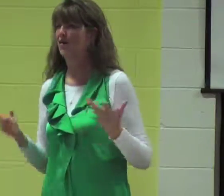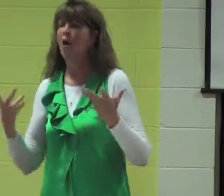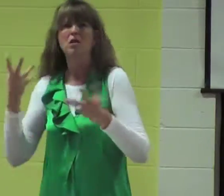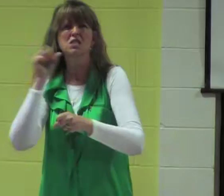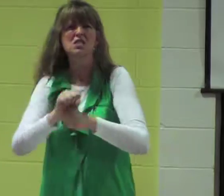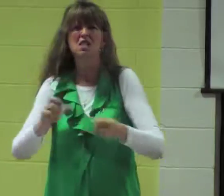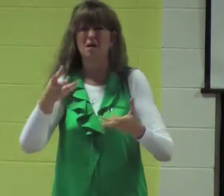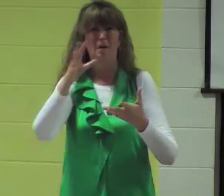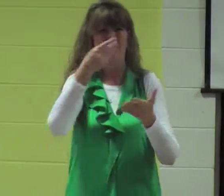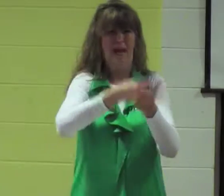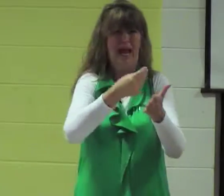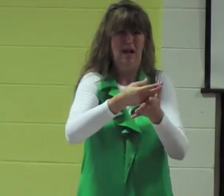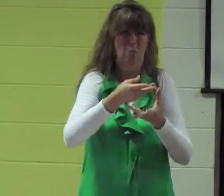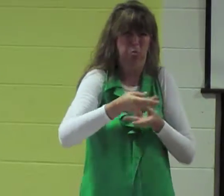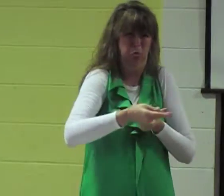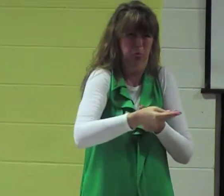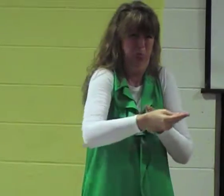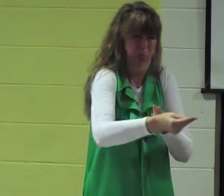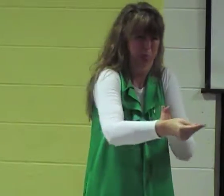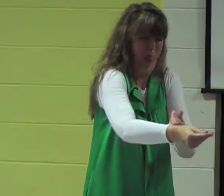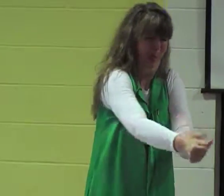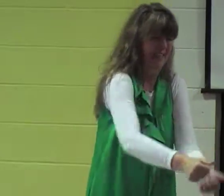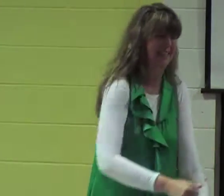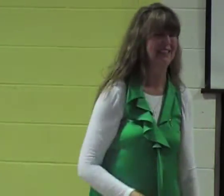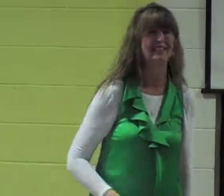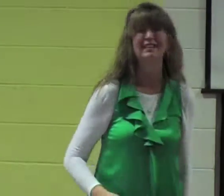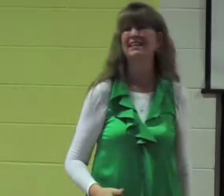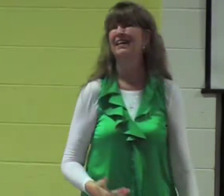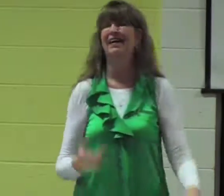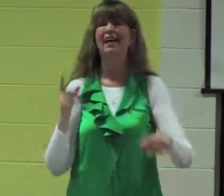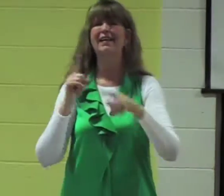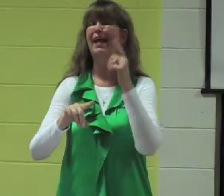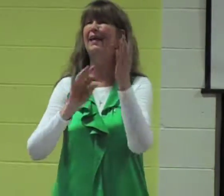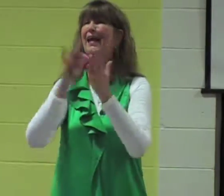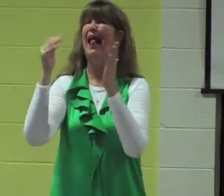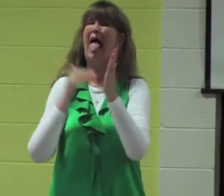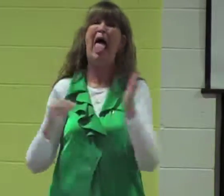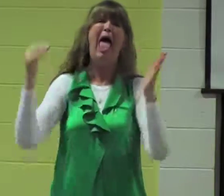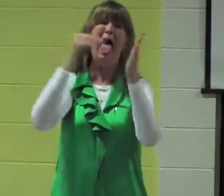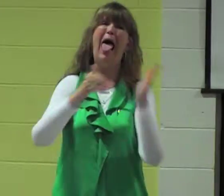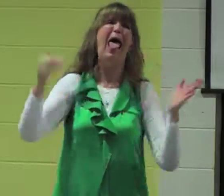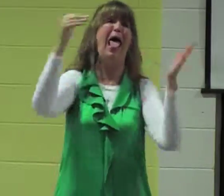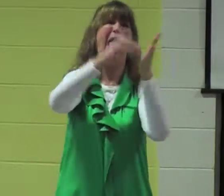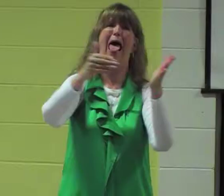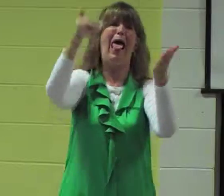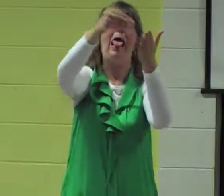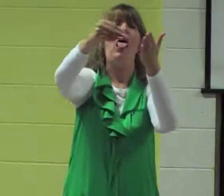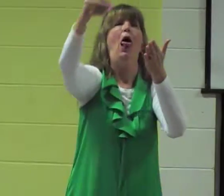and saying, think of the millions and millions of dollars that have been spent